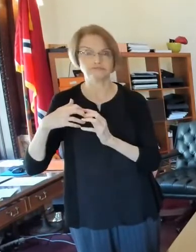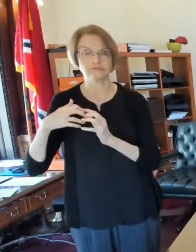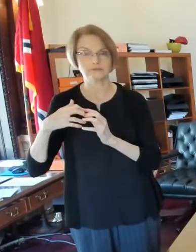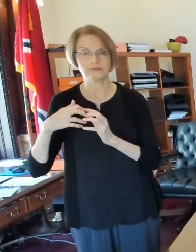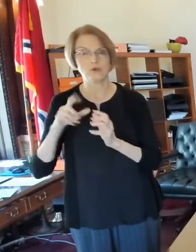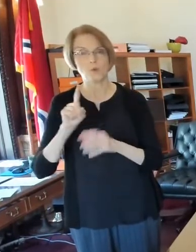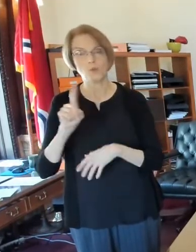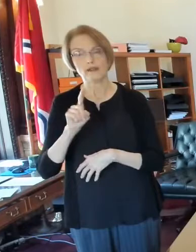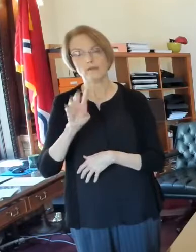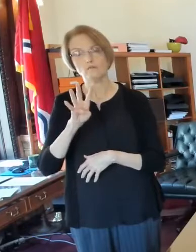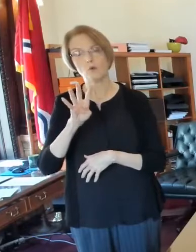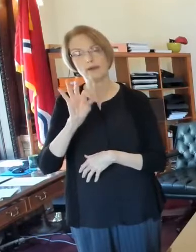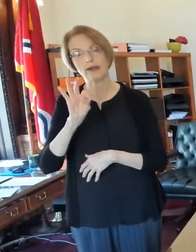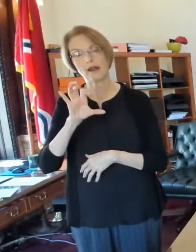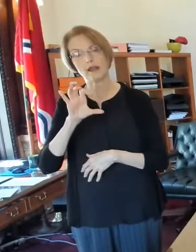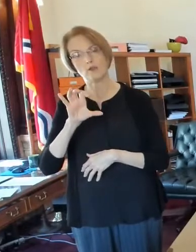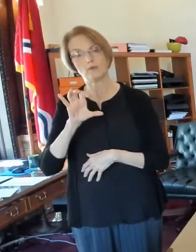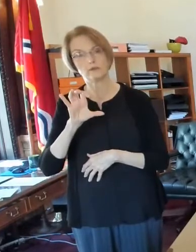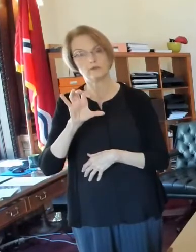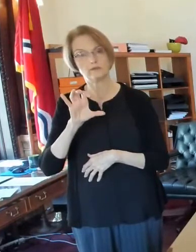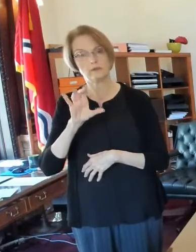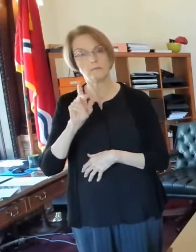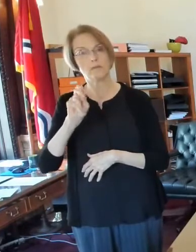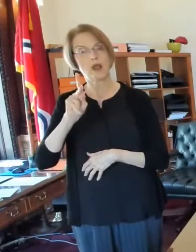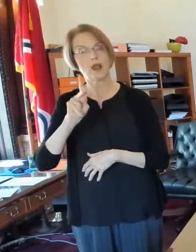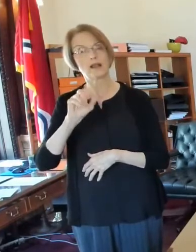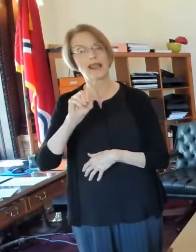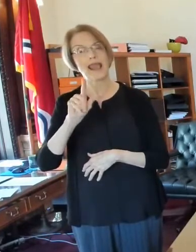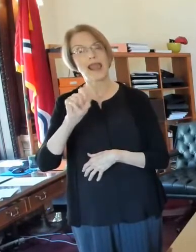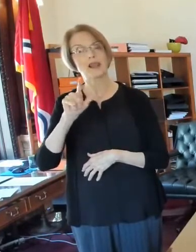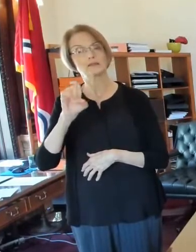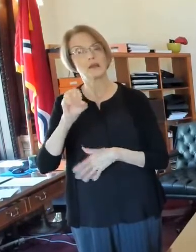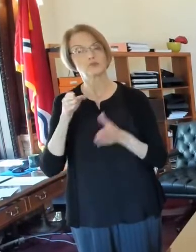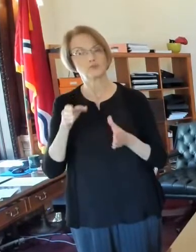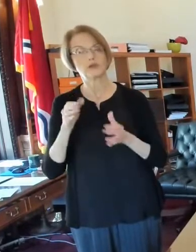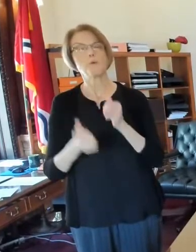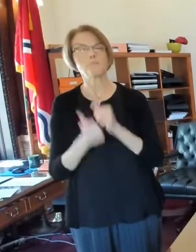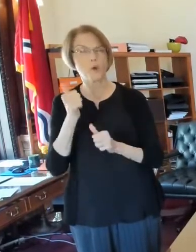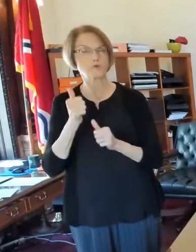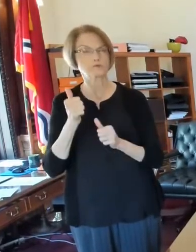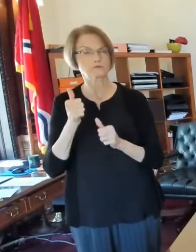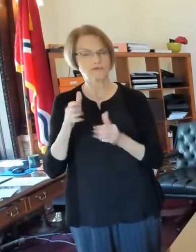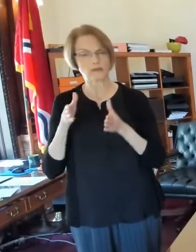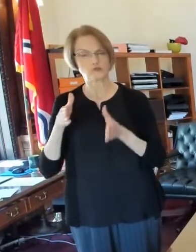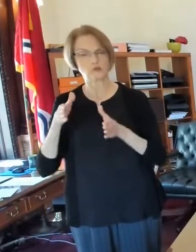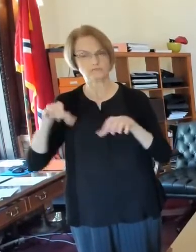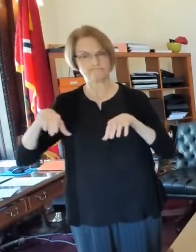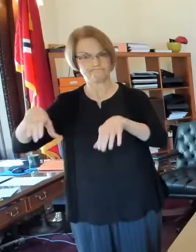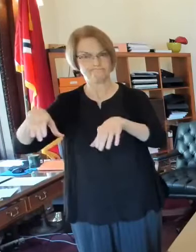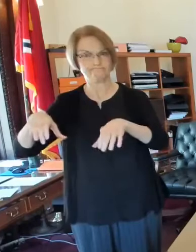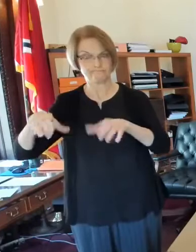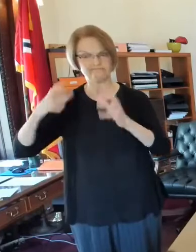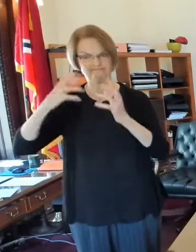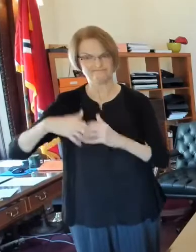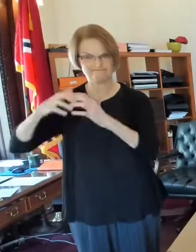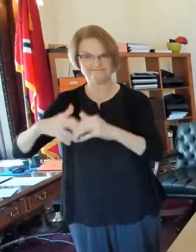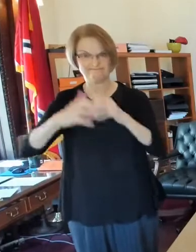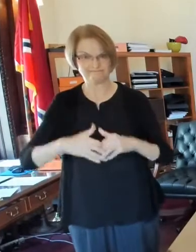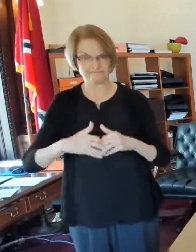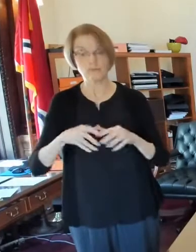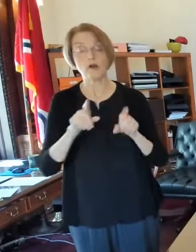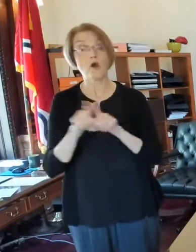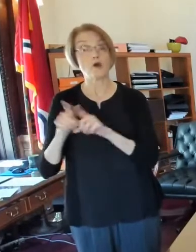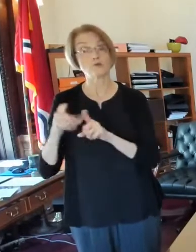the 4900 block of Aldine this, this week. Most of them are there. We will also, uh,